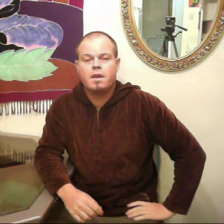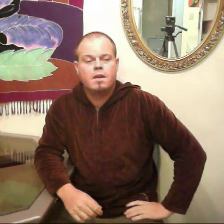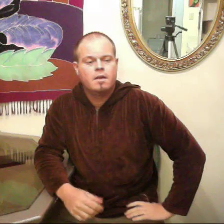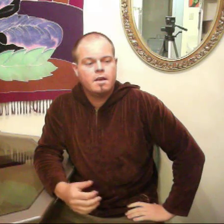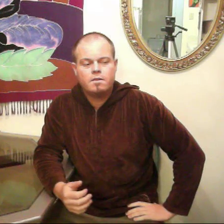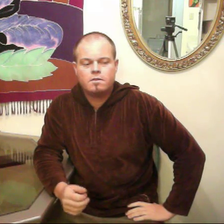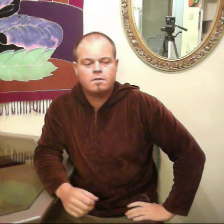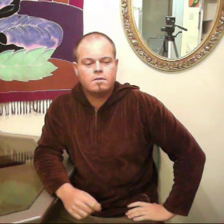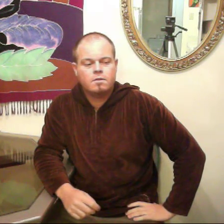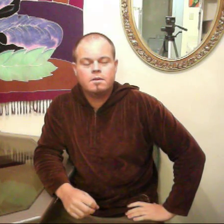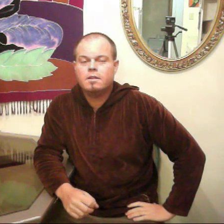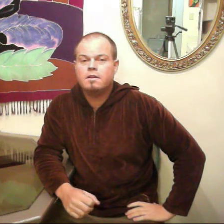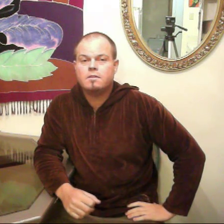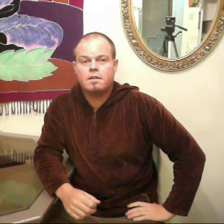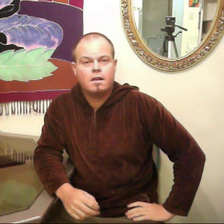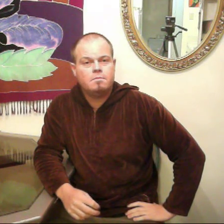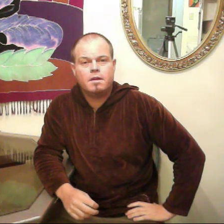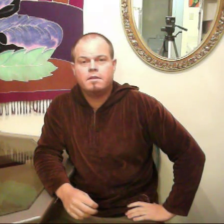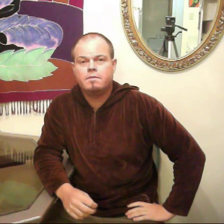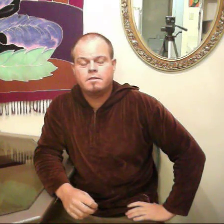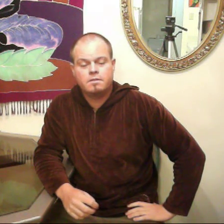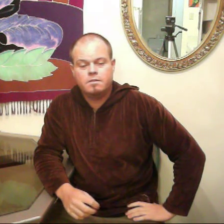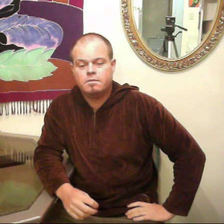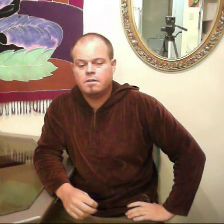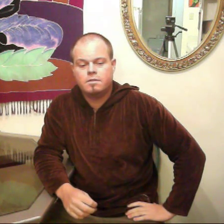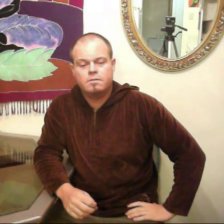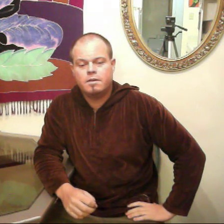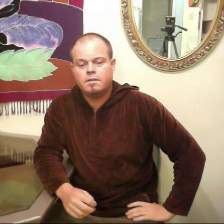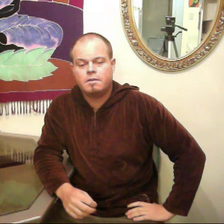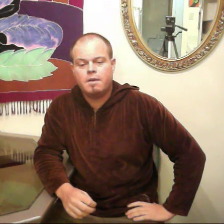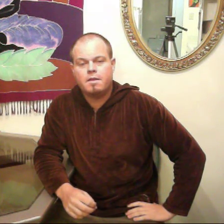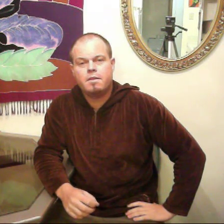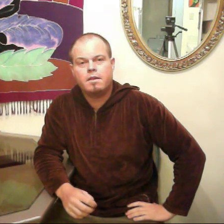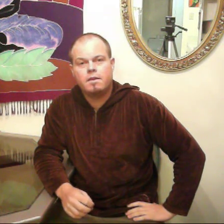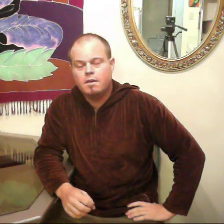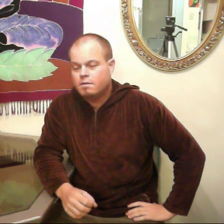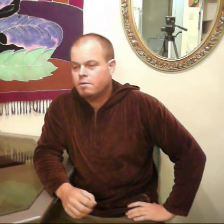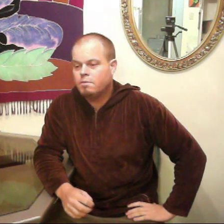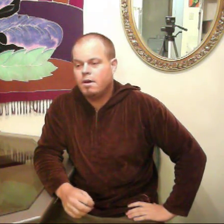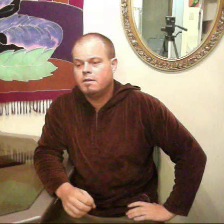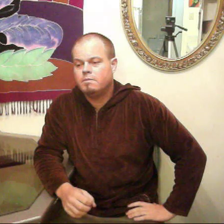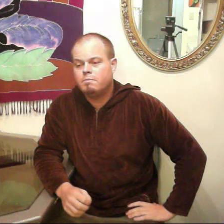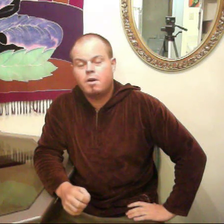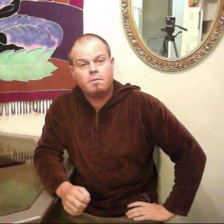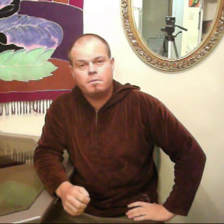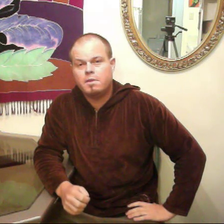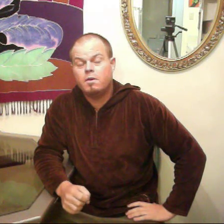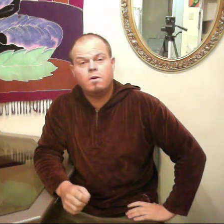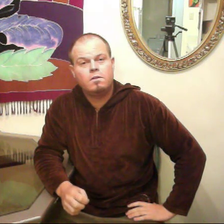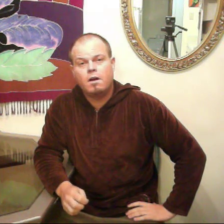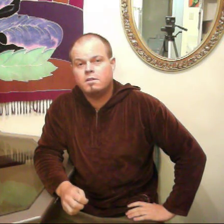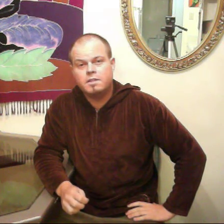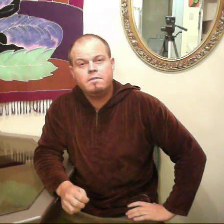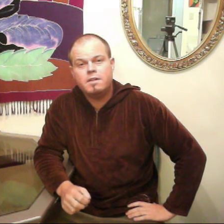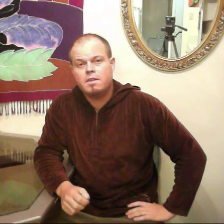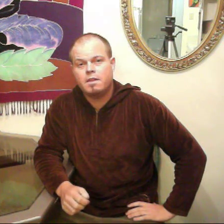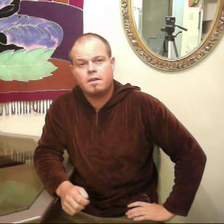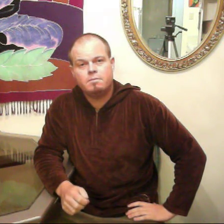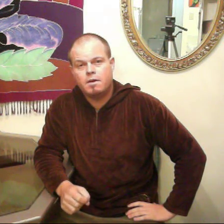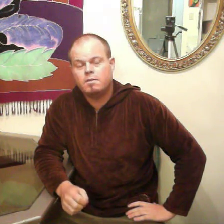Yeah, there really is a lot of benefits to it. I think, for one, probably the whole longevity thing about